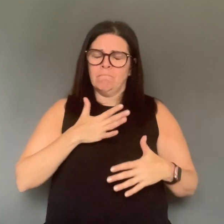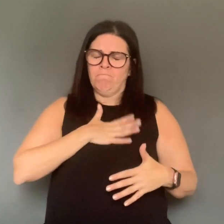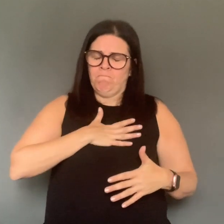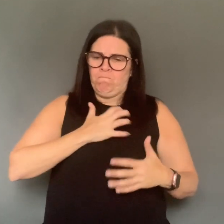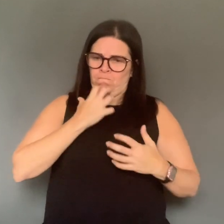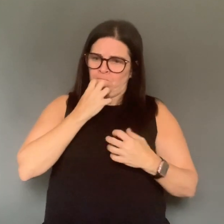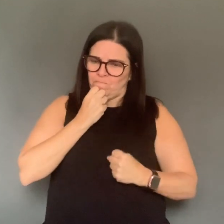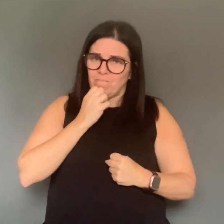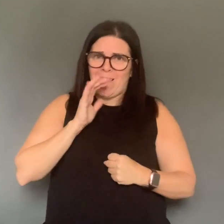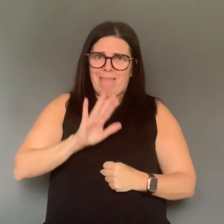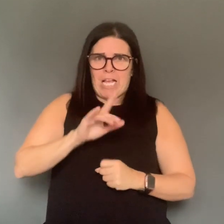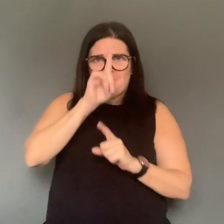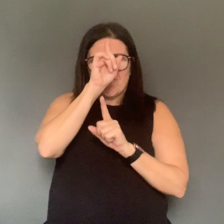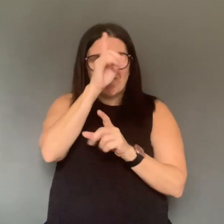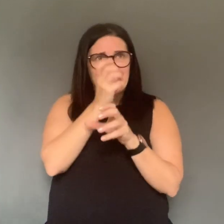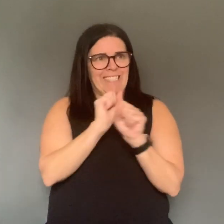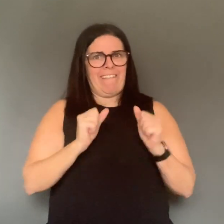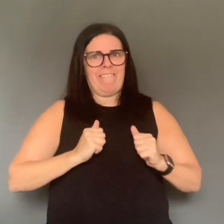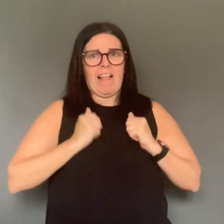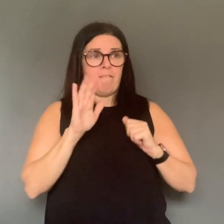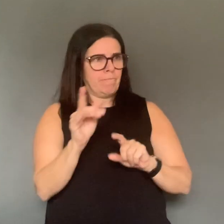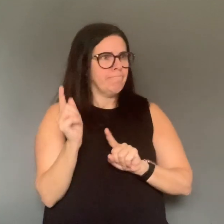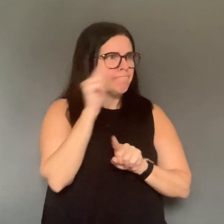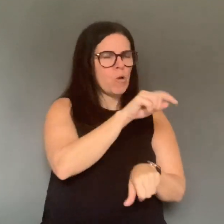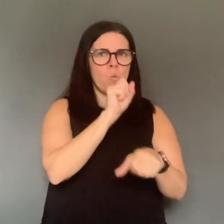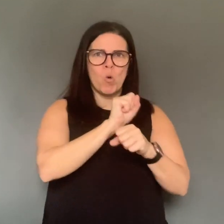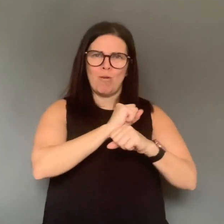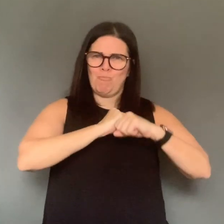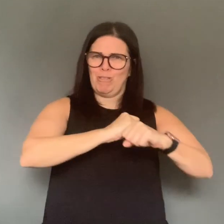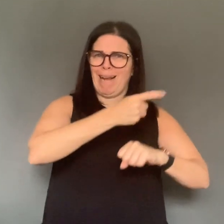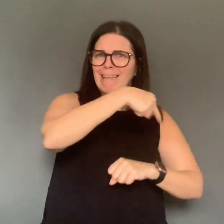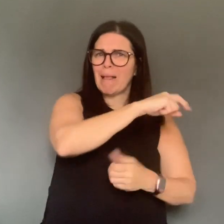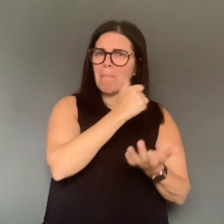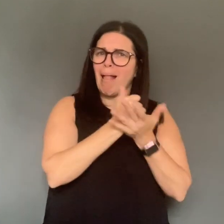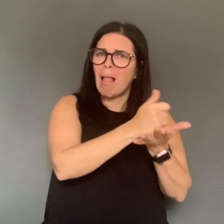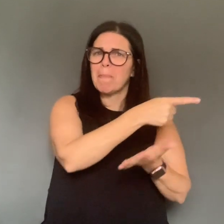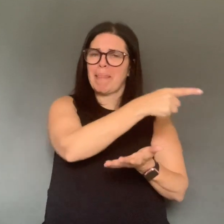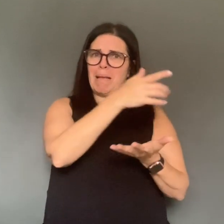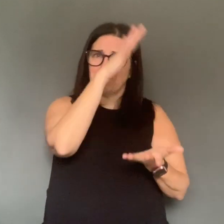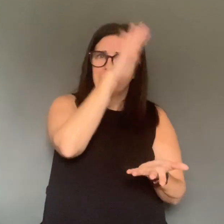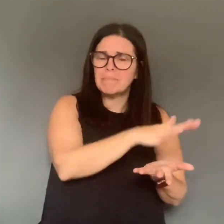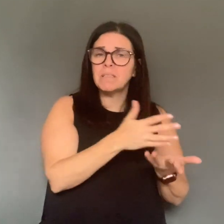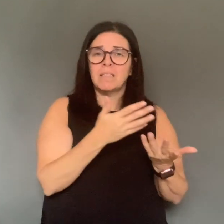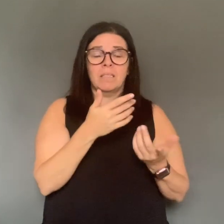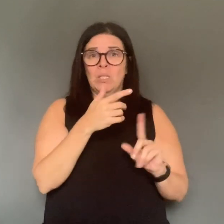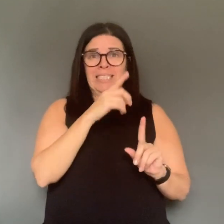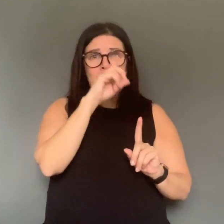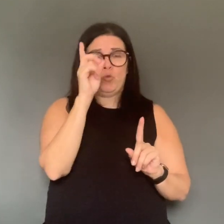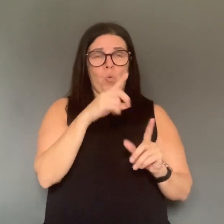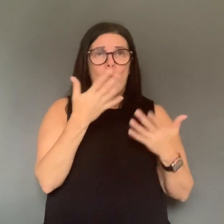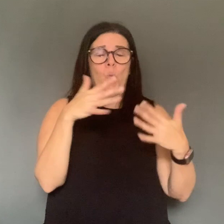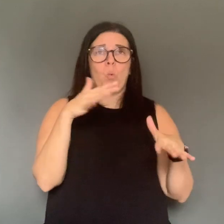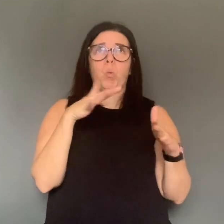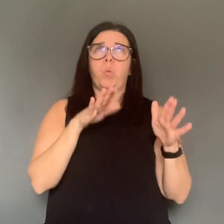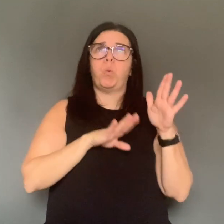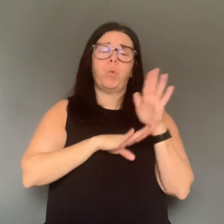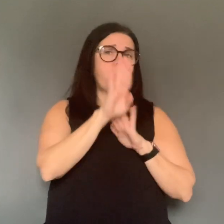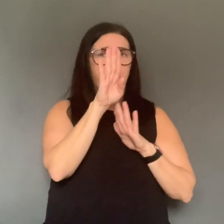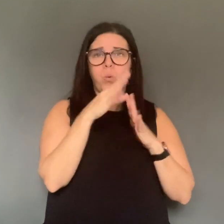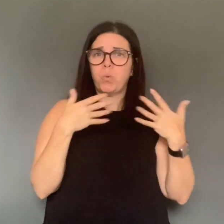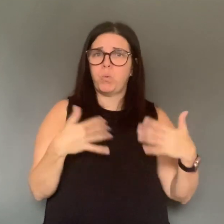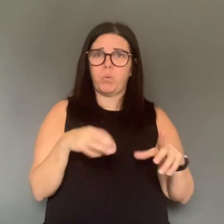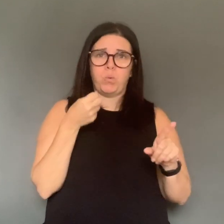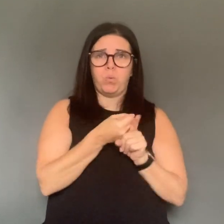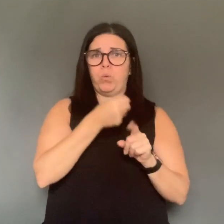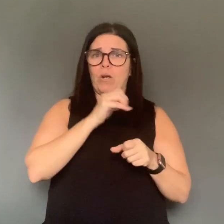minimize that risk to our community. So having said that, I think we'll continue to analyze the reports